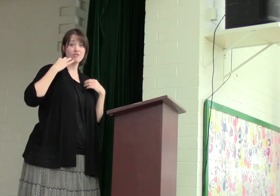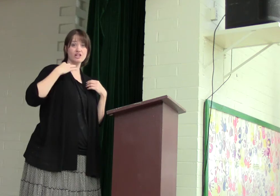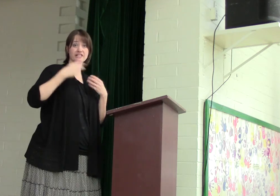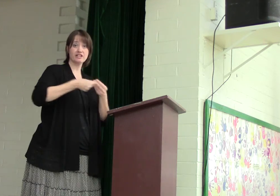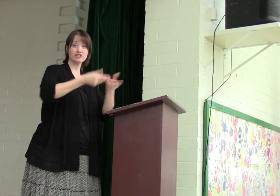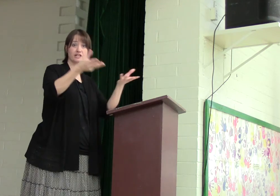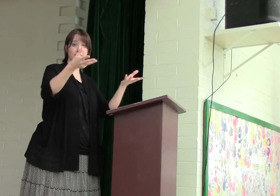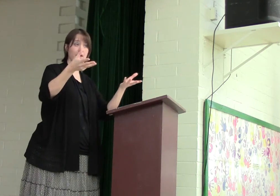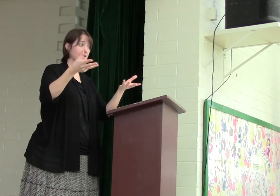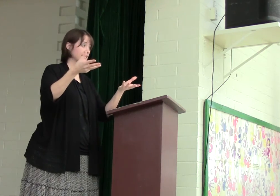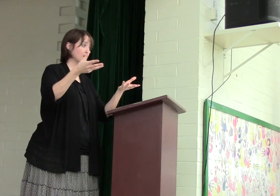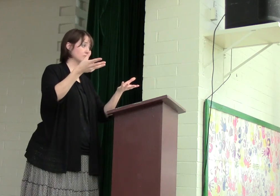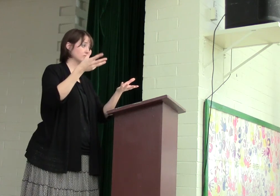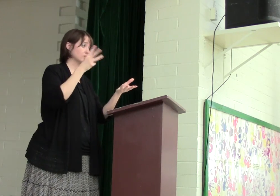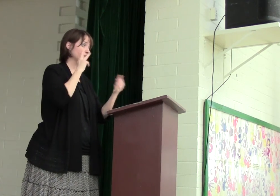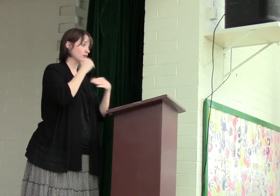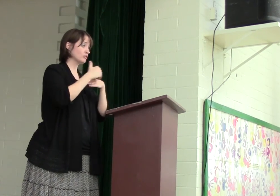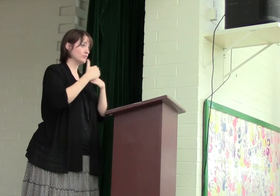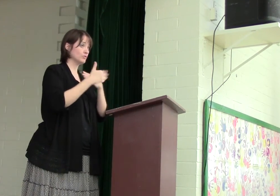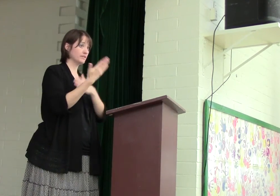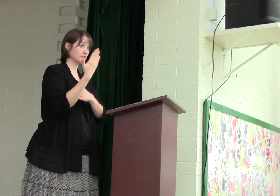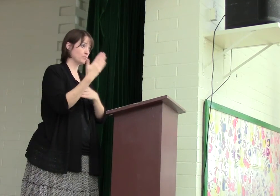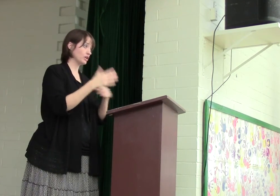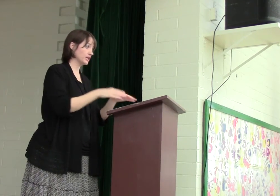volunteers that can pass out for the meeting this morning?